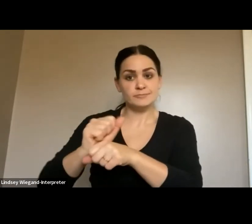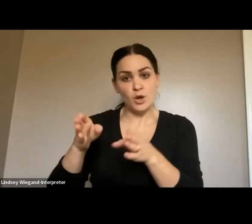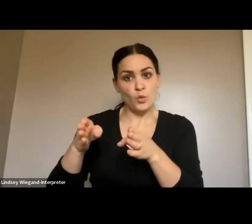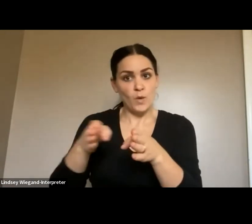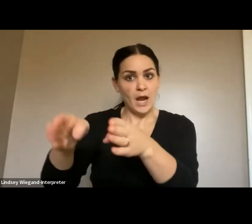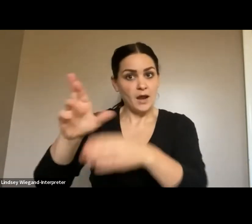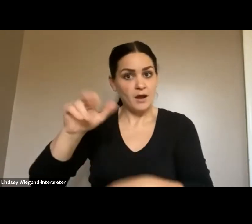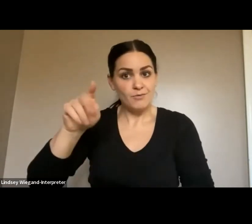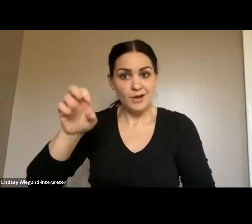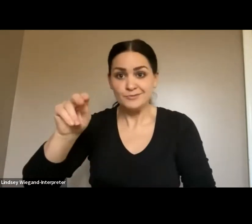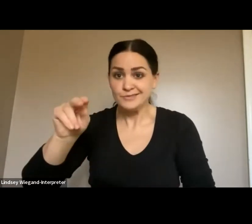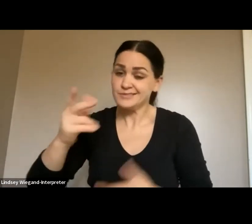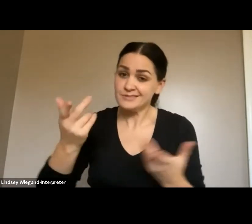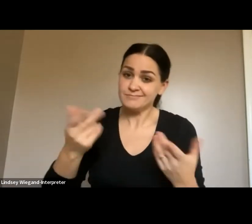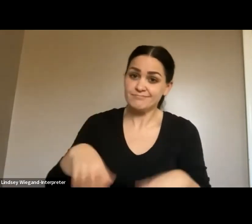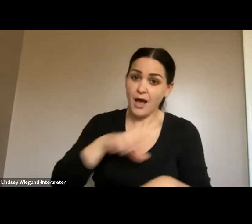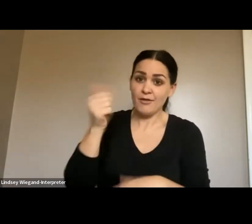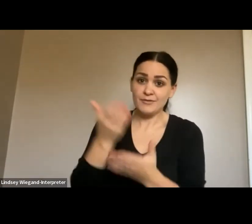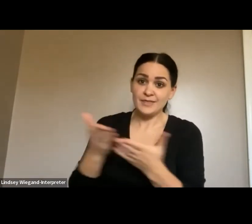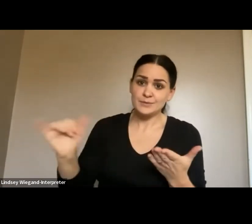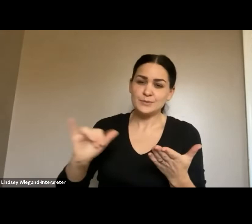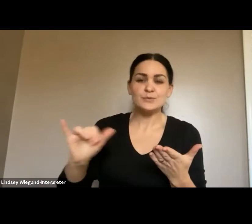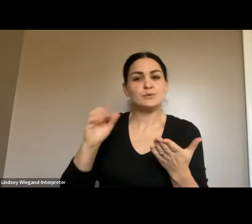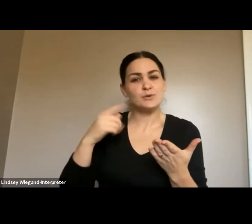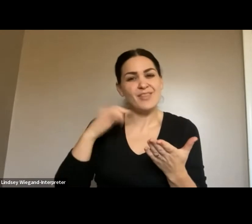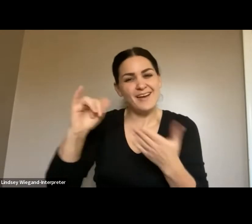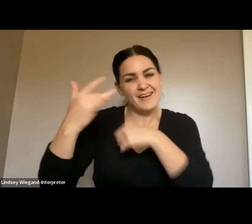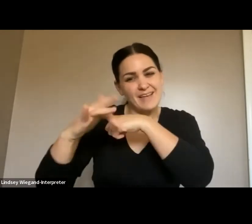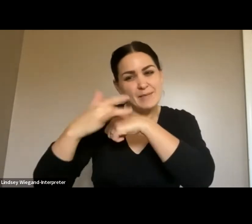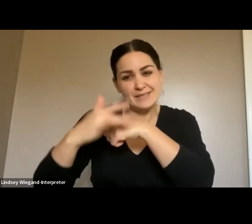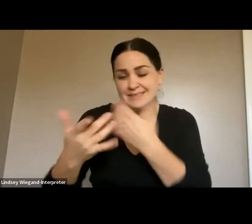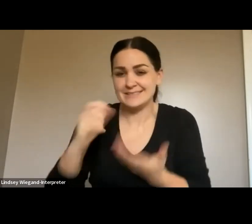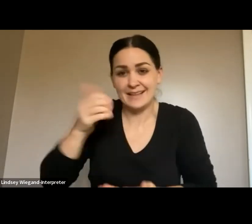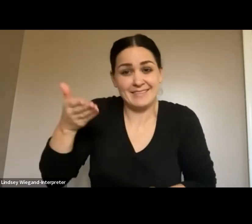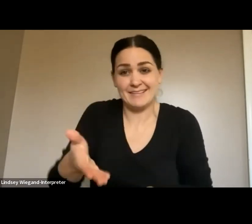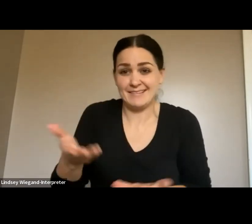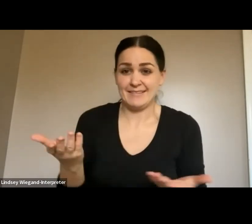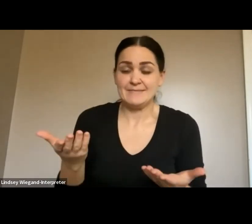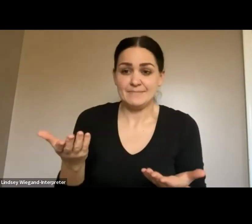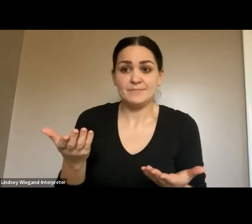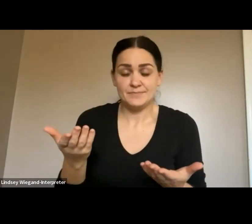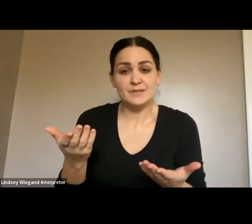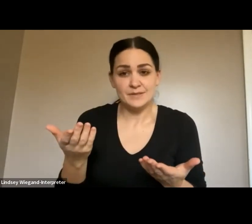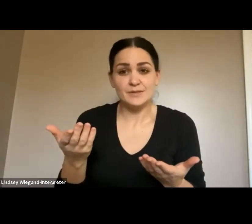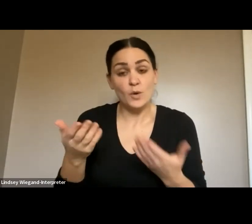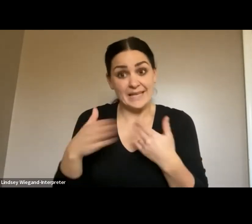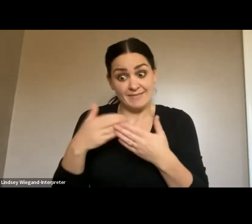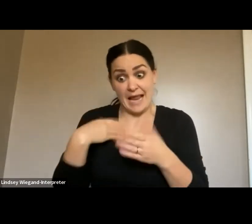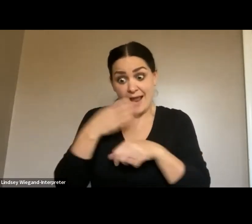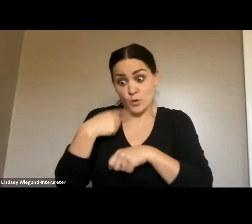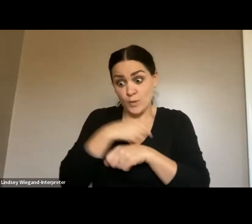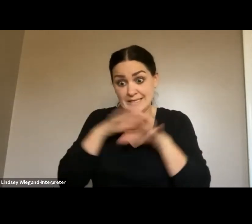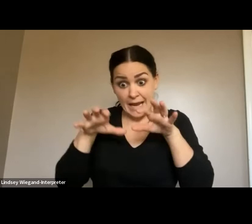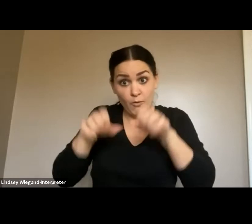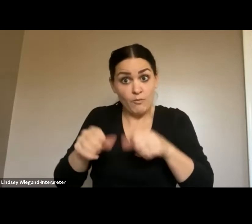So, driver availability would be one of the things that we'd look at even after we take it over moving forward. So, we're not going to come